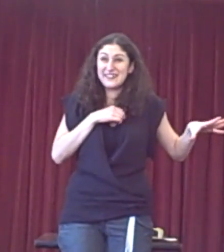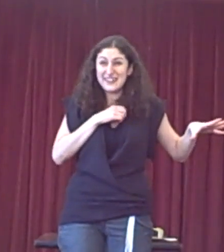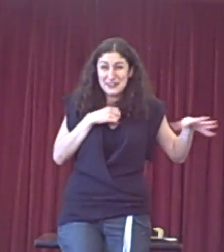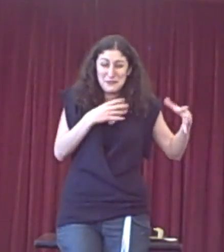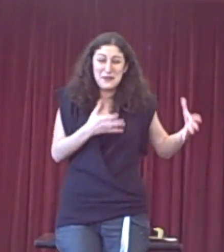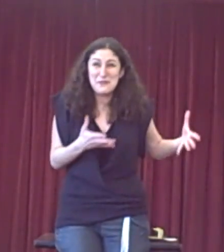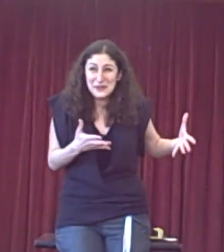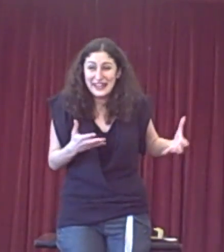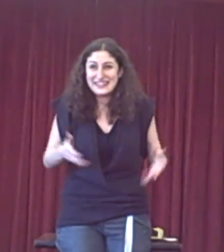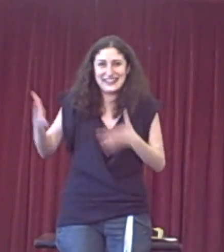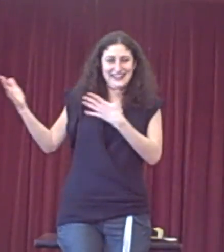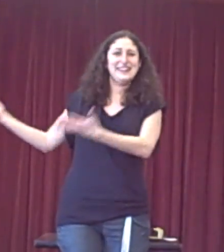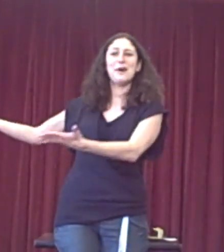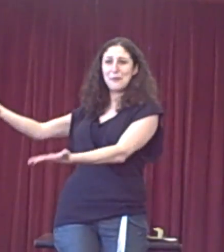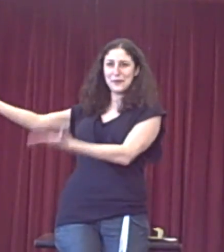disgusting. I don't even want to eat it. Our pork.